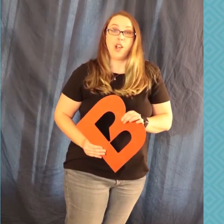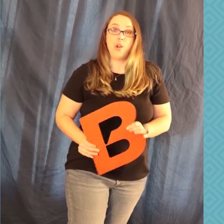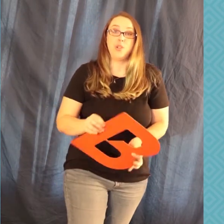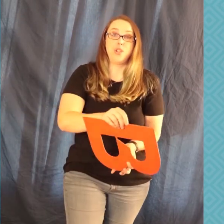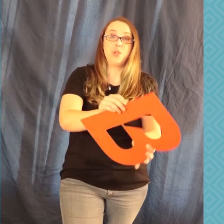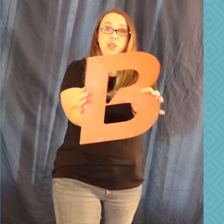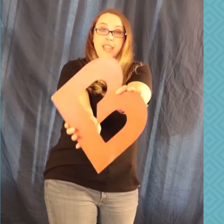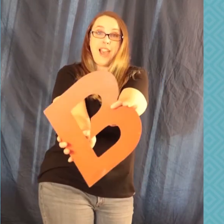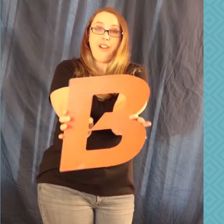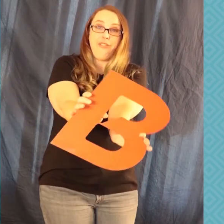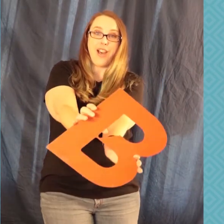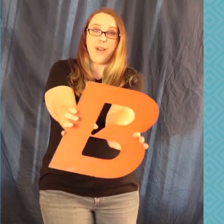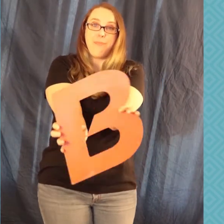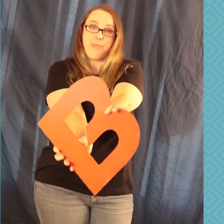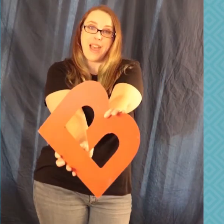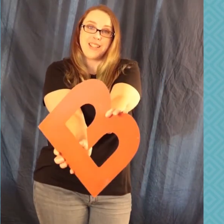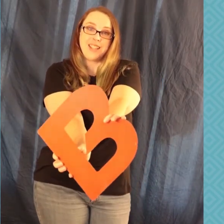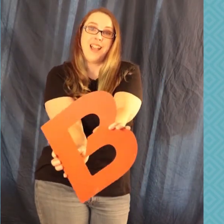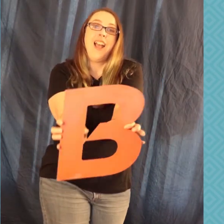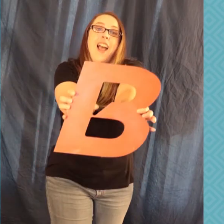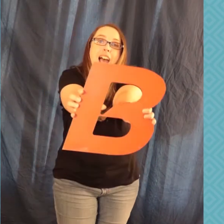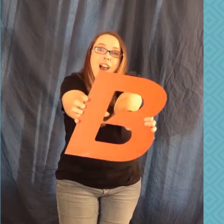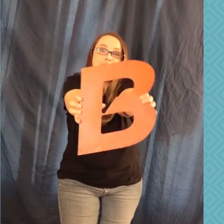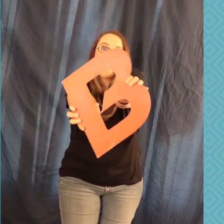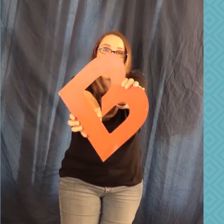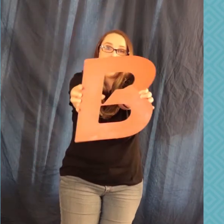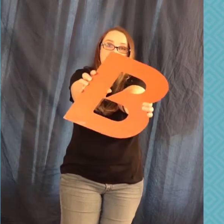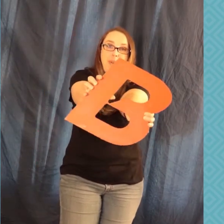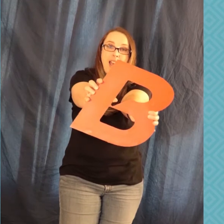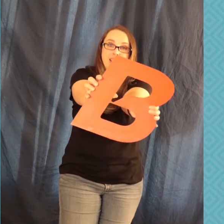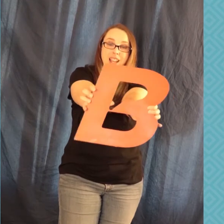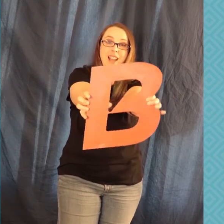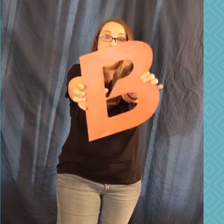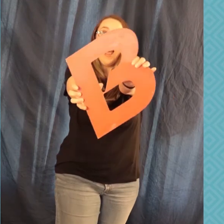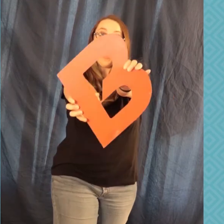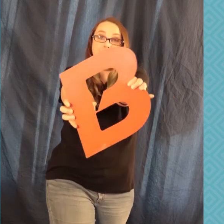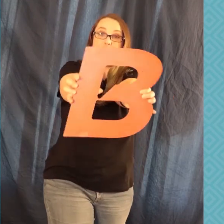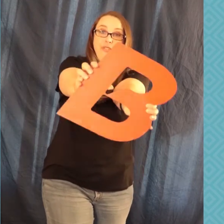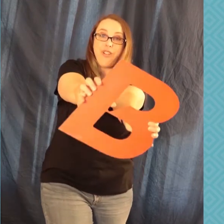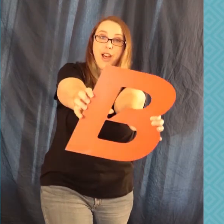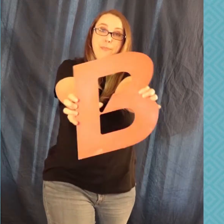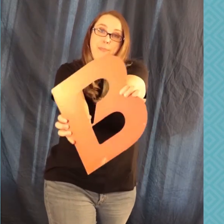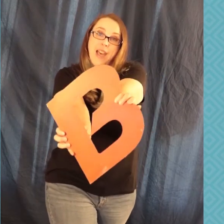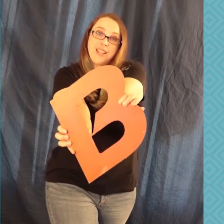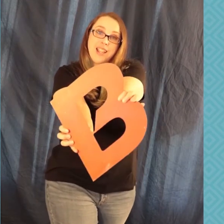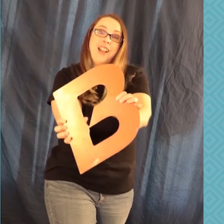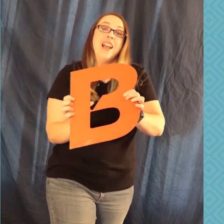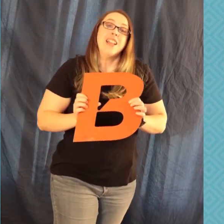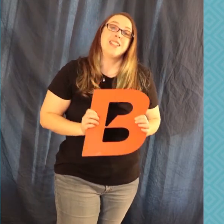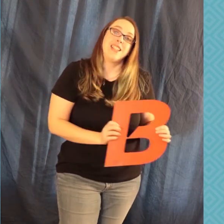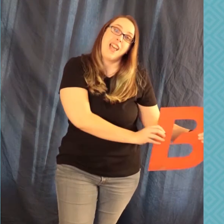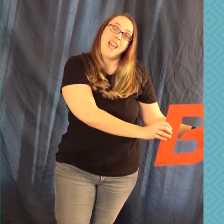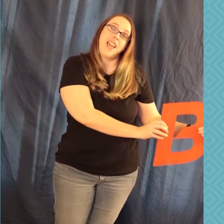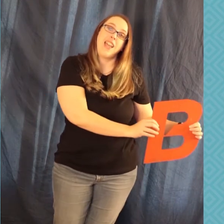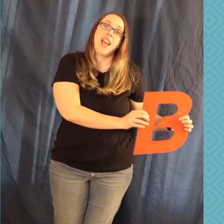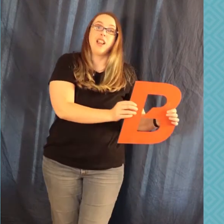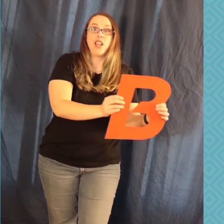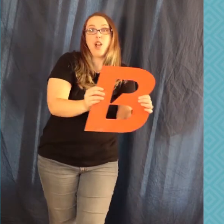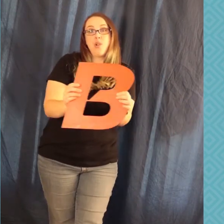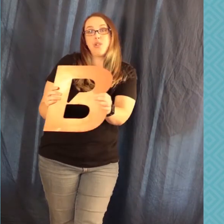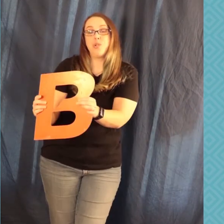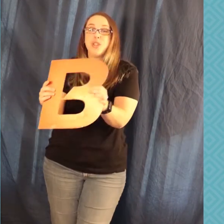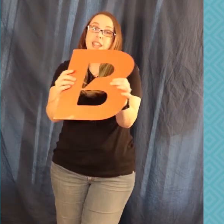hello to the alphabet. Alphabet. Alphabet. Say